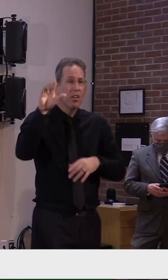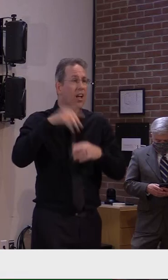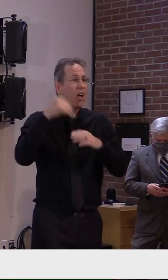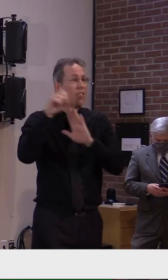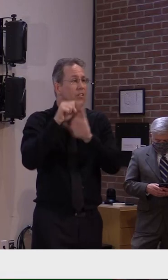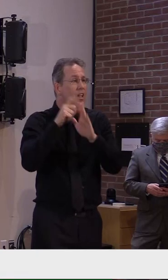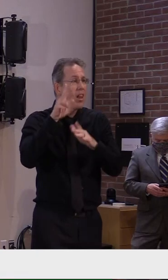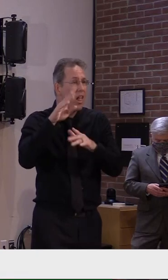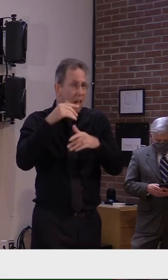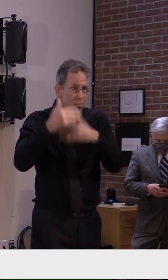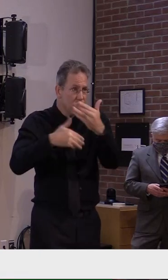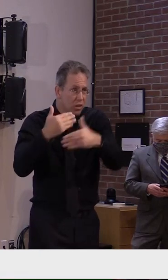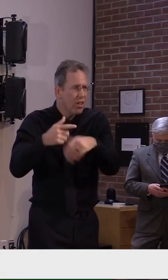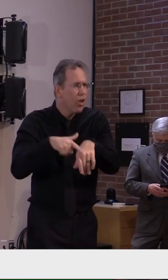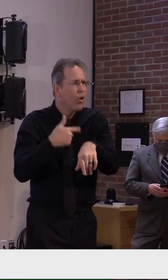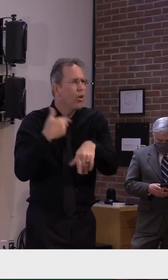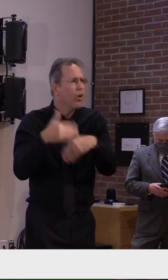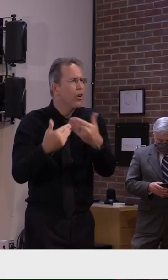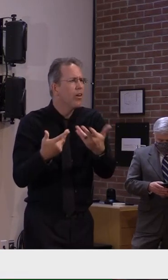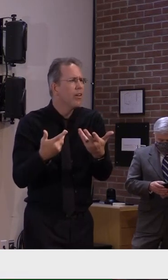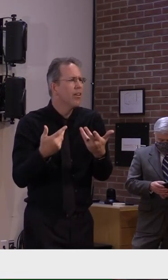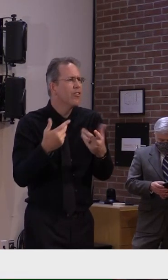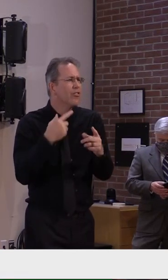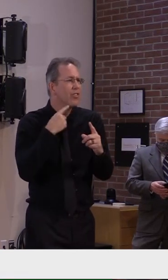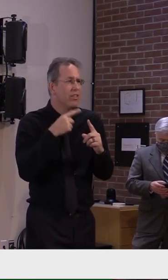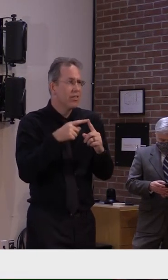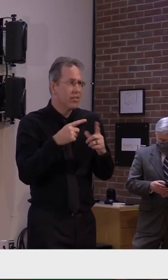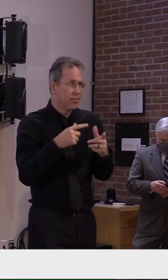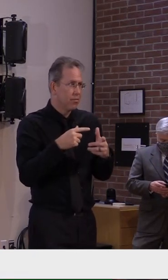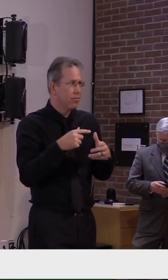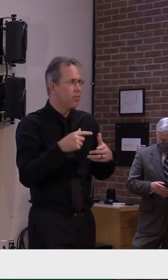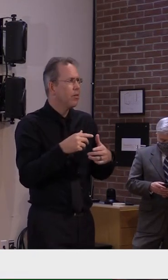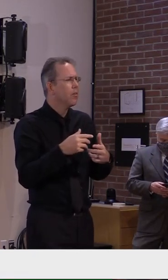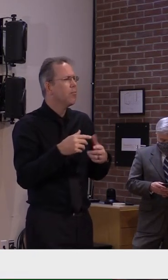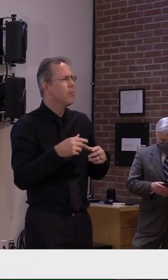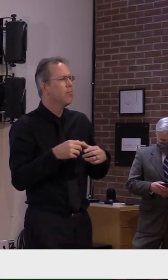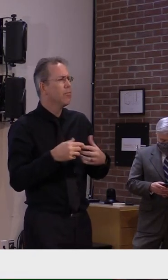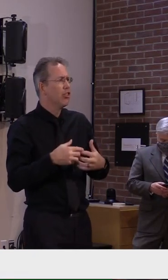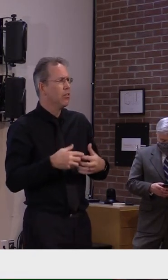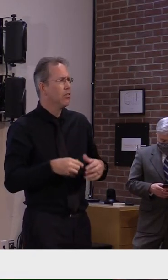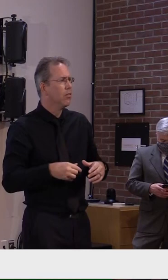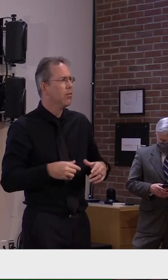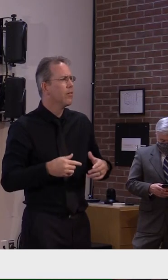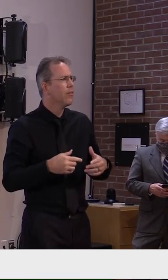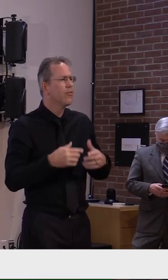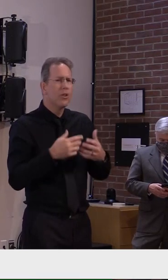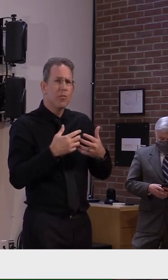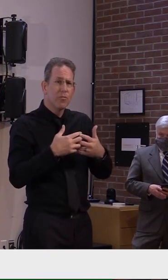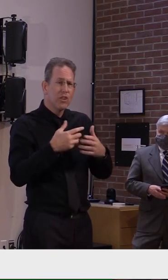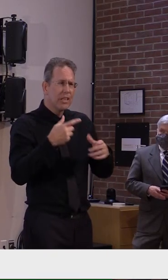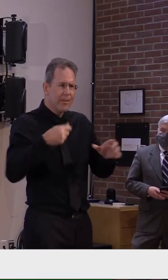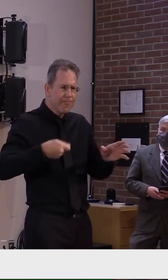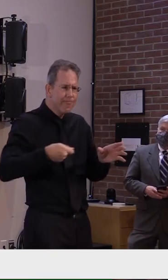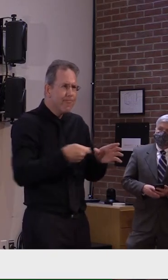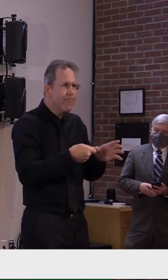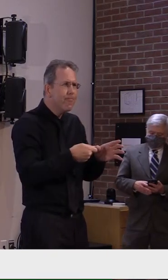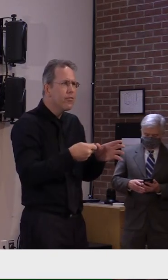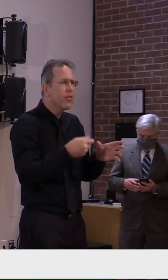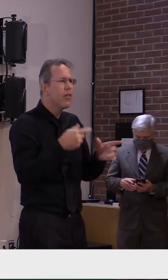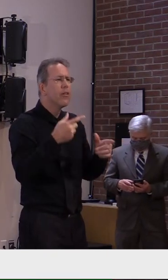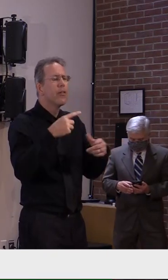cycles or do different labs do different pcr cycles that's a very good question they do